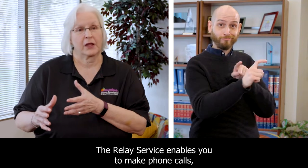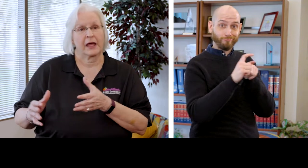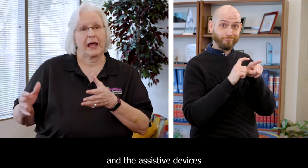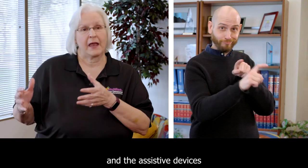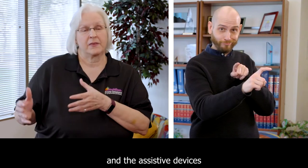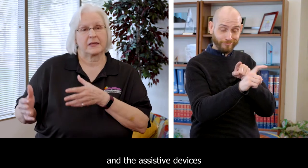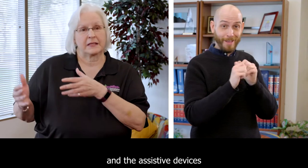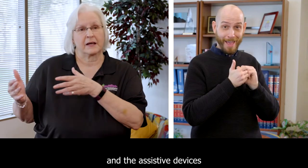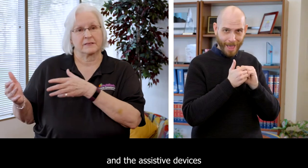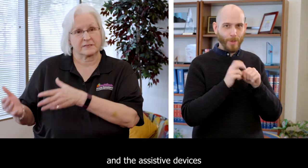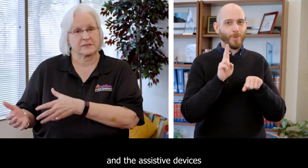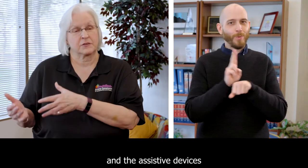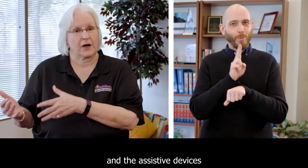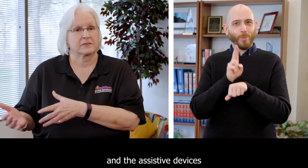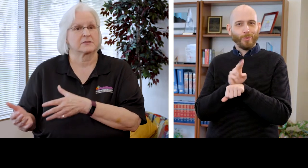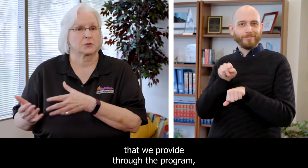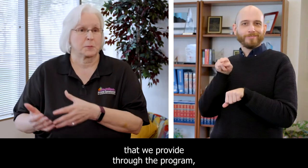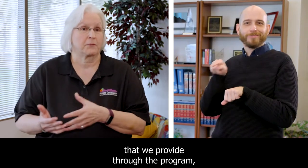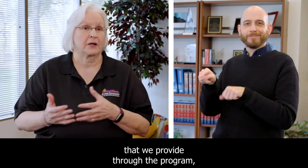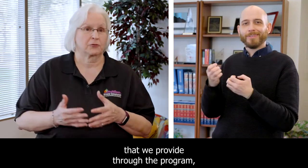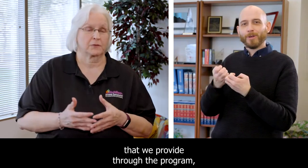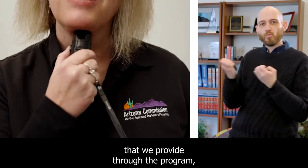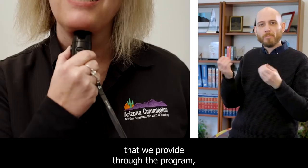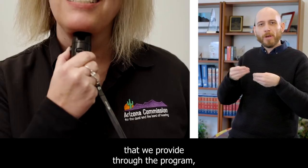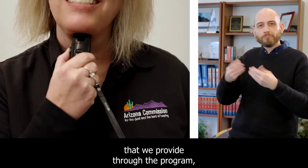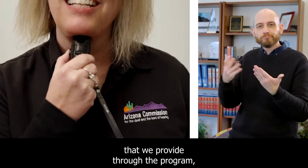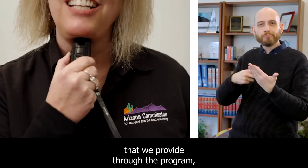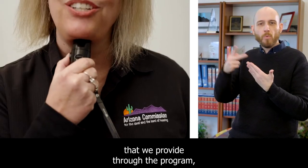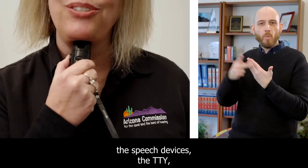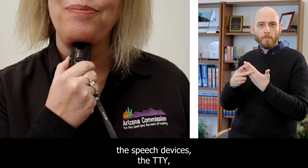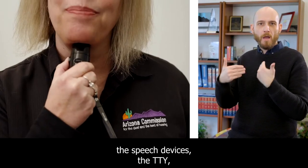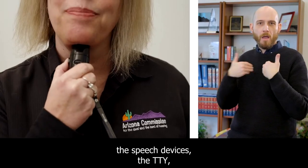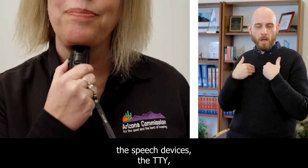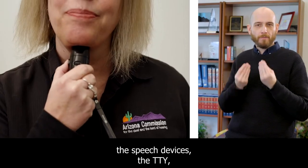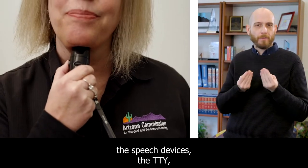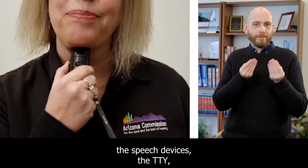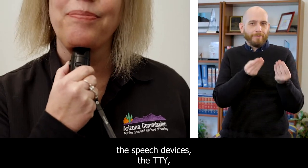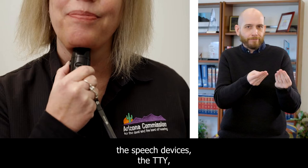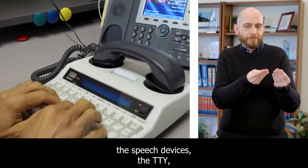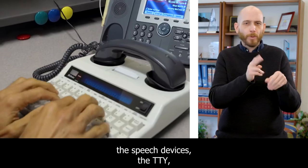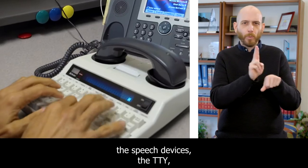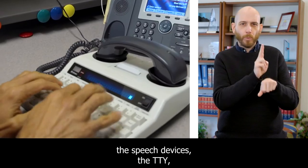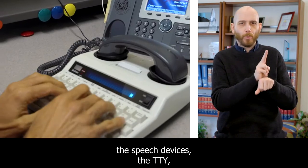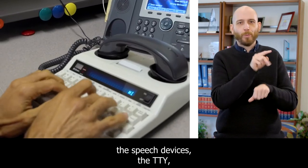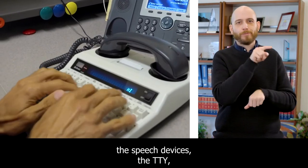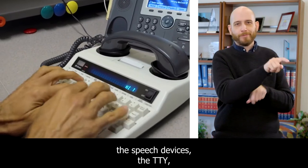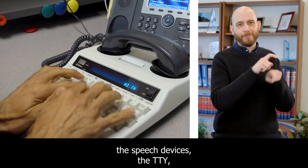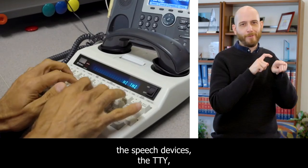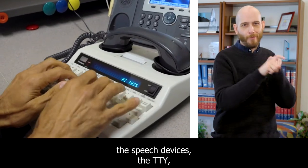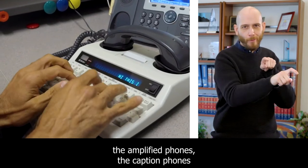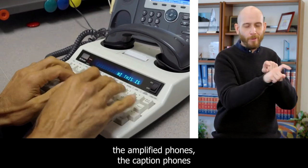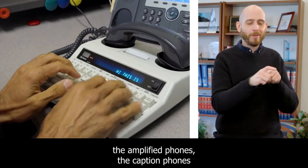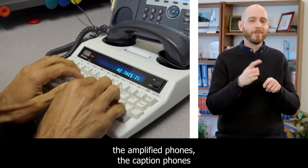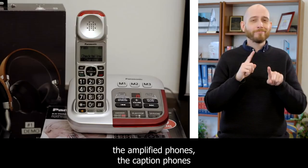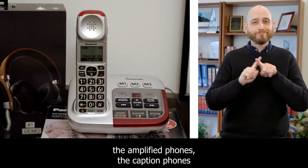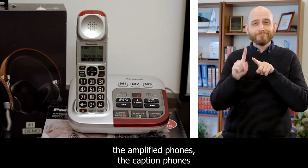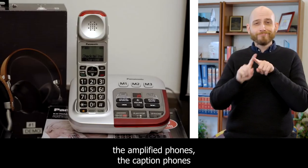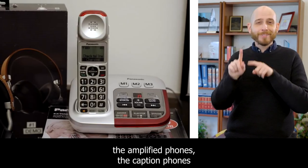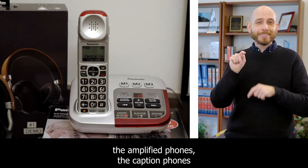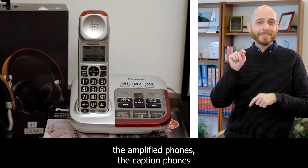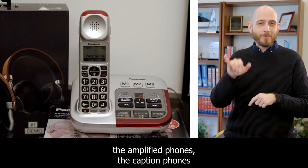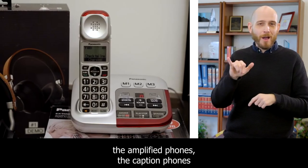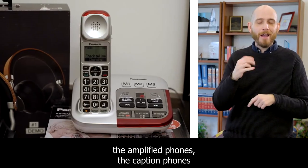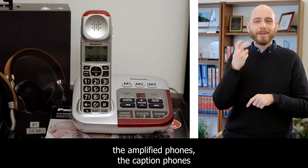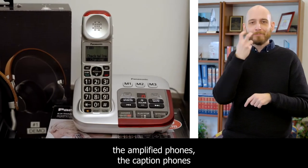calls, and the assistive devices that we provide through the phone program, the speech devices, the TTY, the amplified